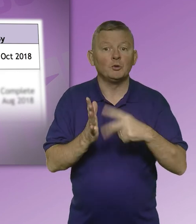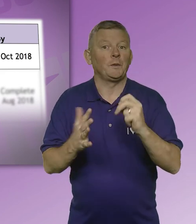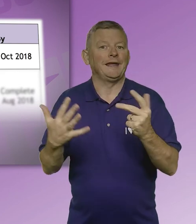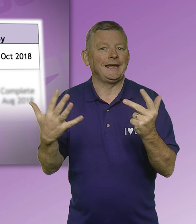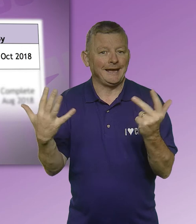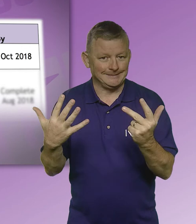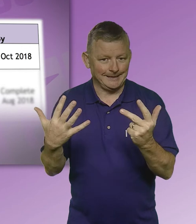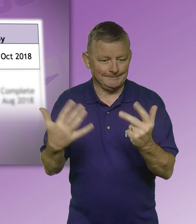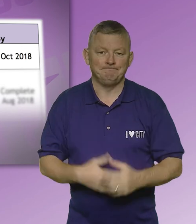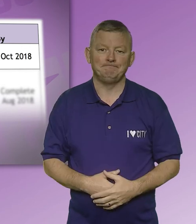October 2018